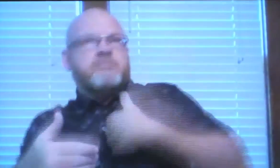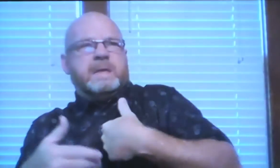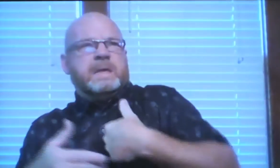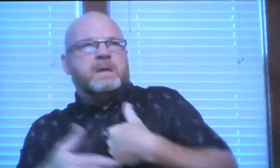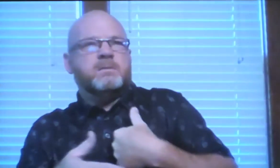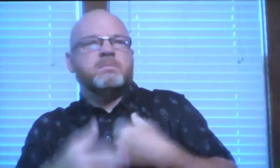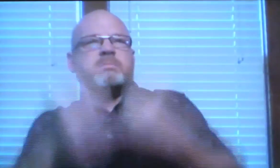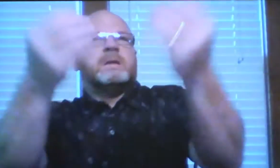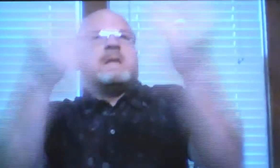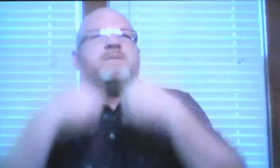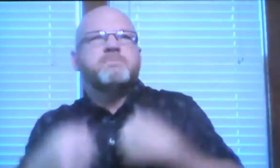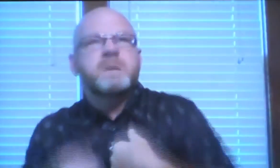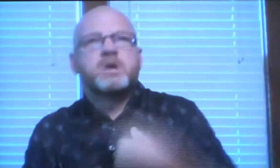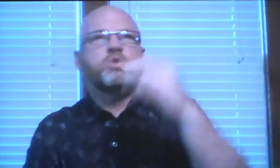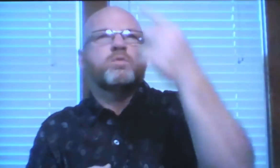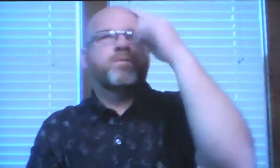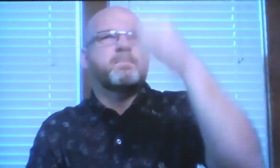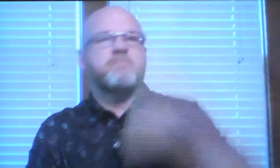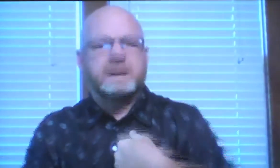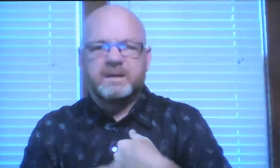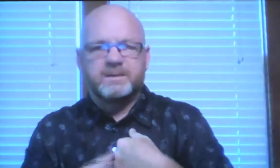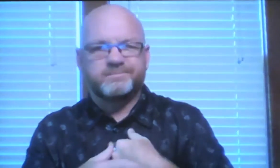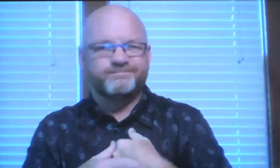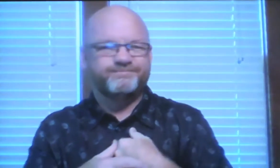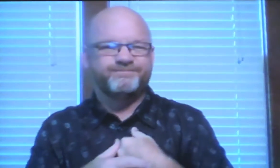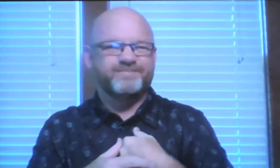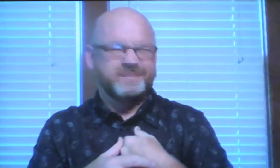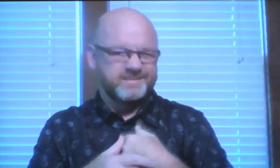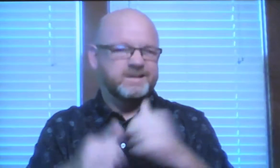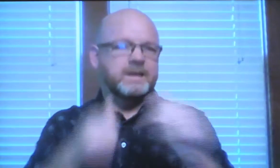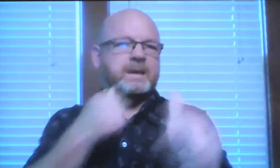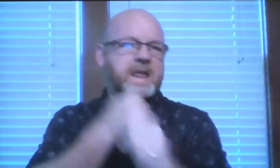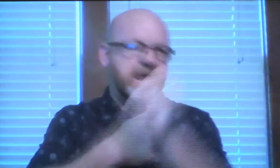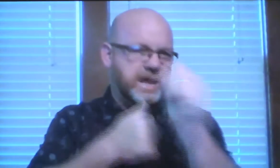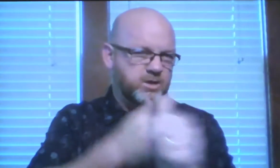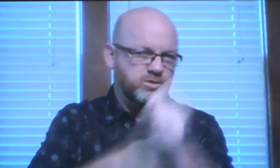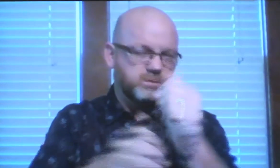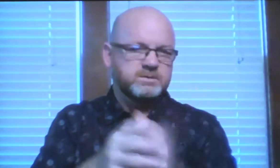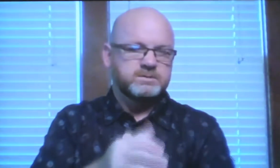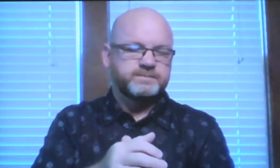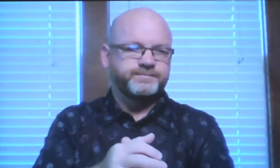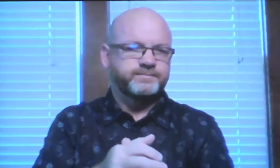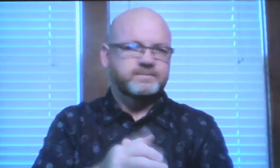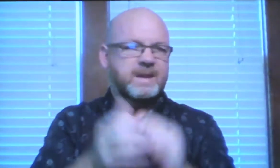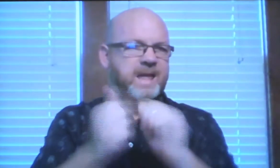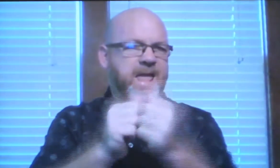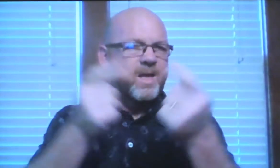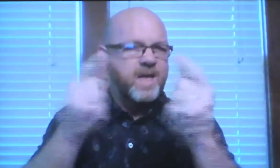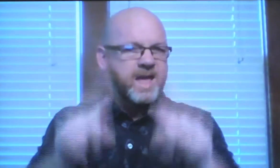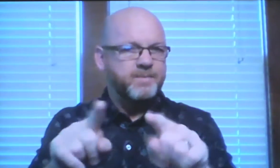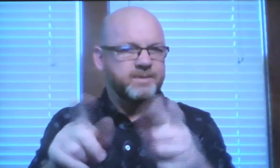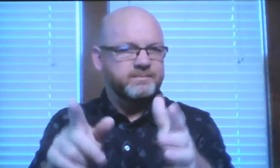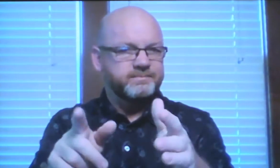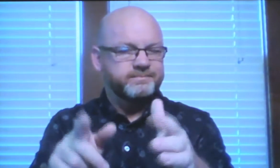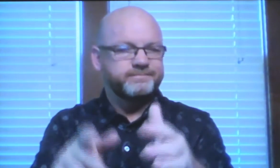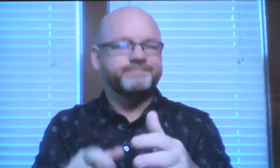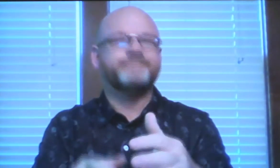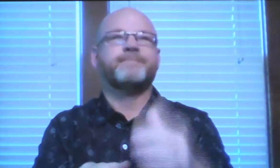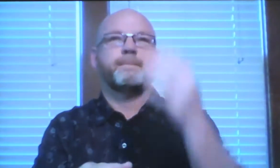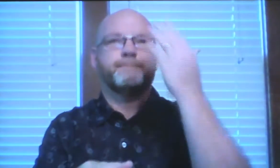with the minds that I need the church to serve me I need them to do things for me and that's